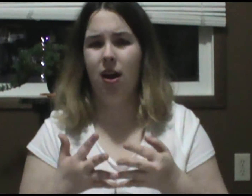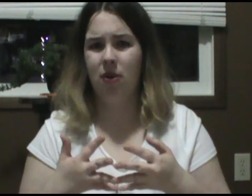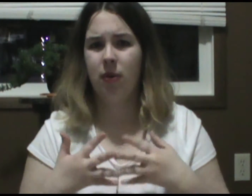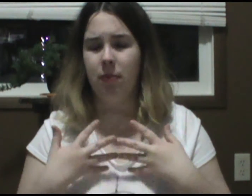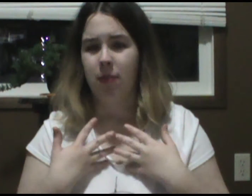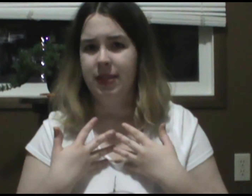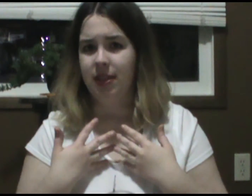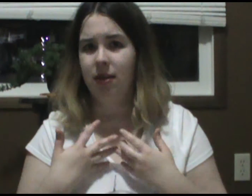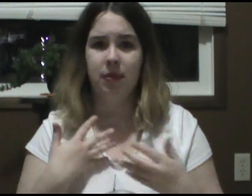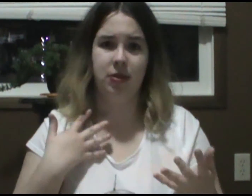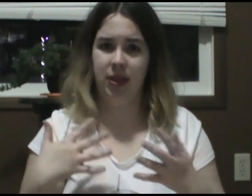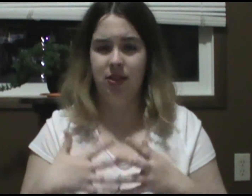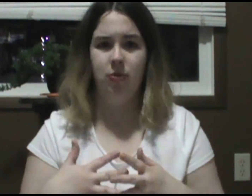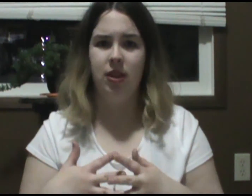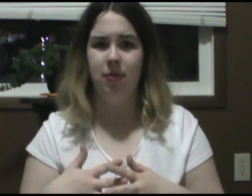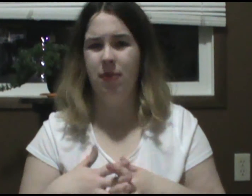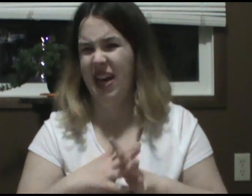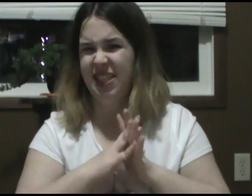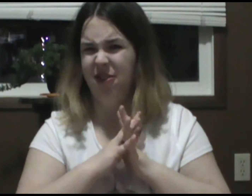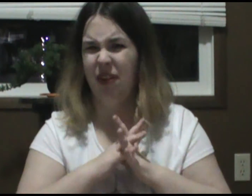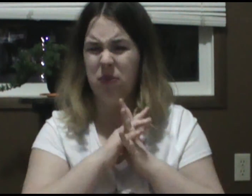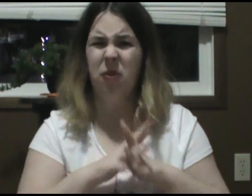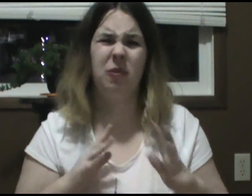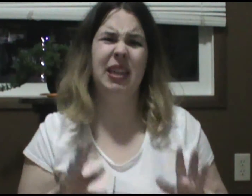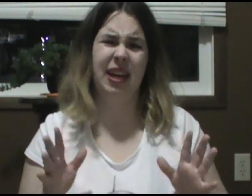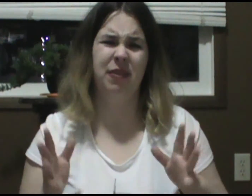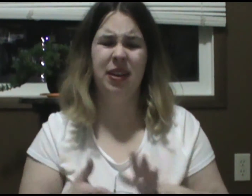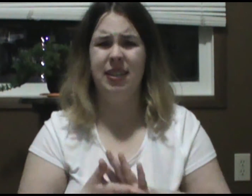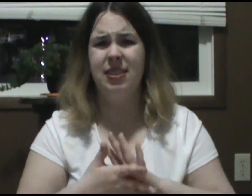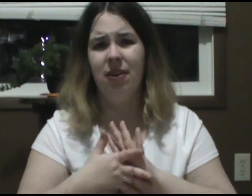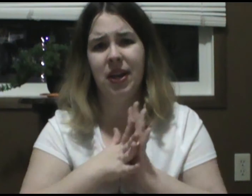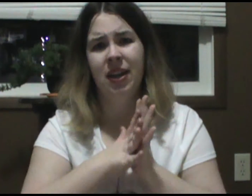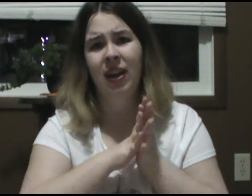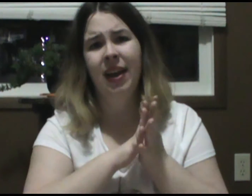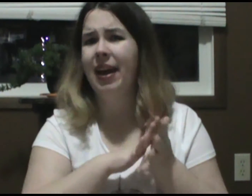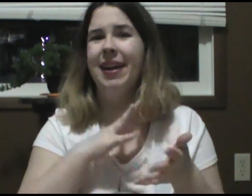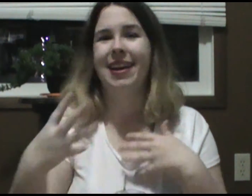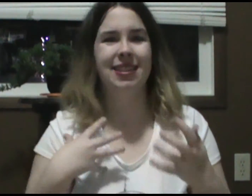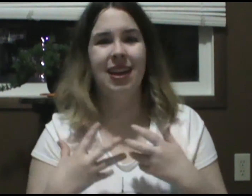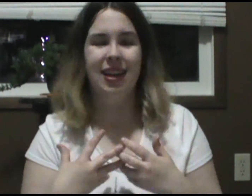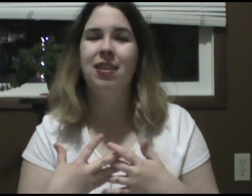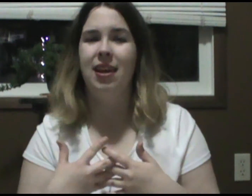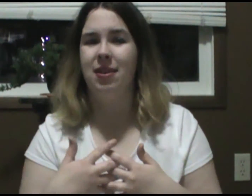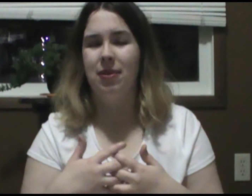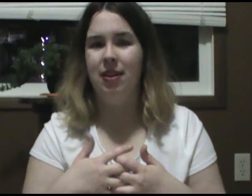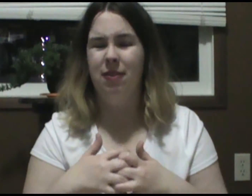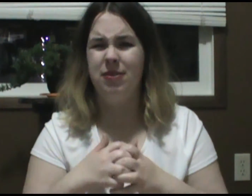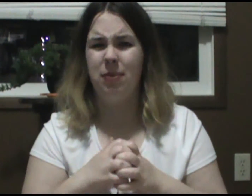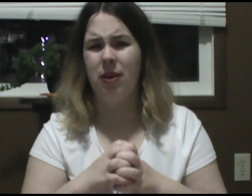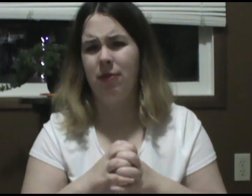awkward moments in there between the two of them I just felt were really kind of unnecessary. And I guess I get that they were in there somewhat for